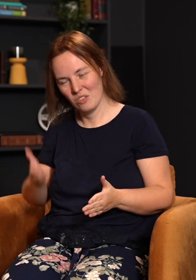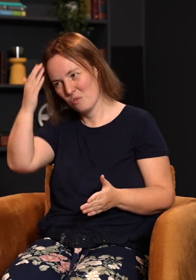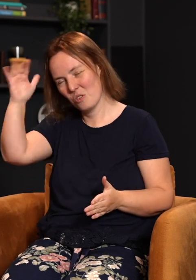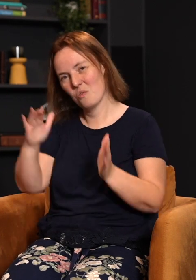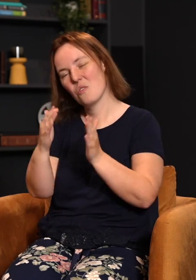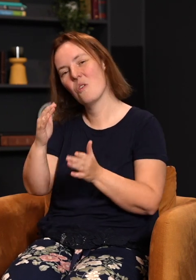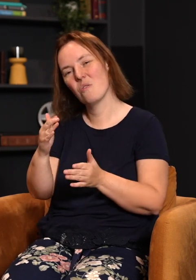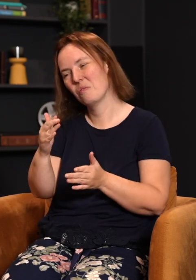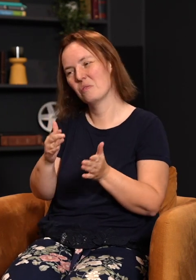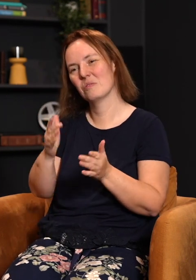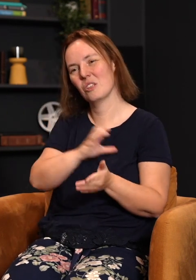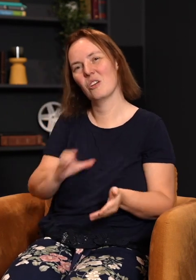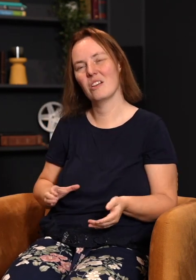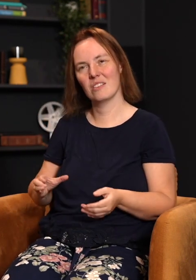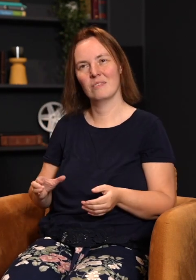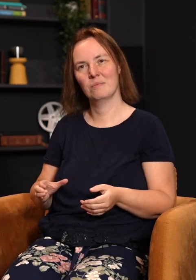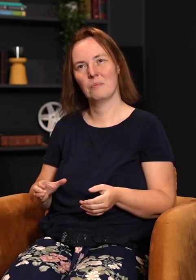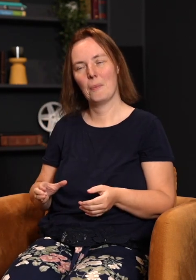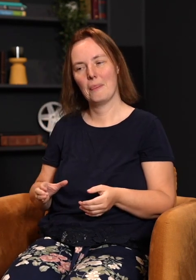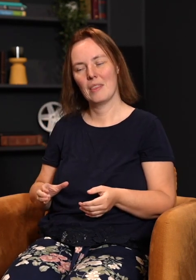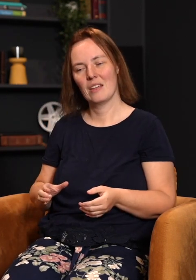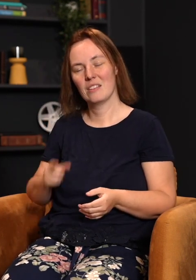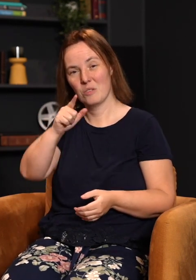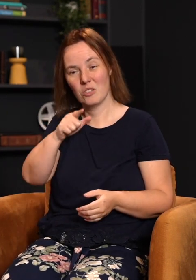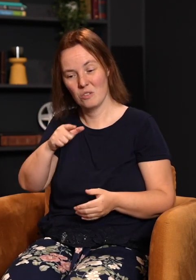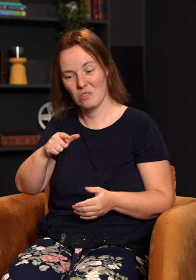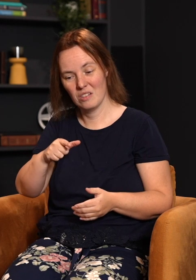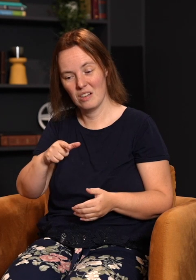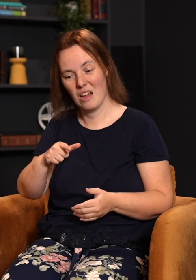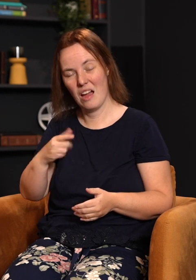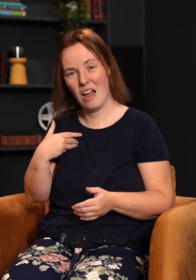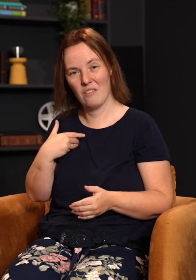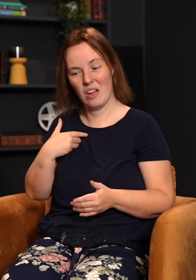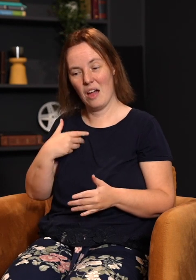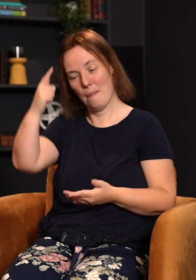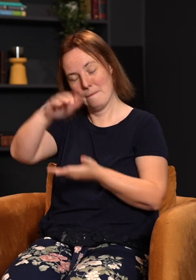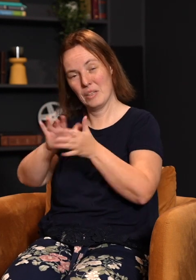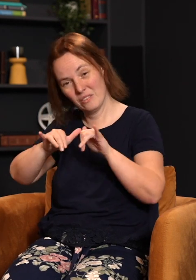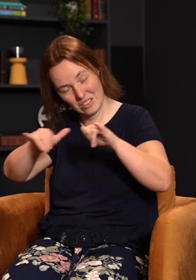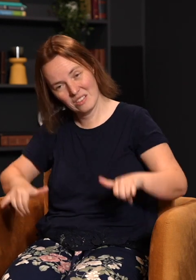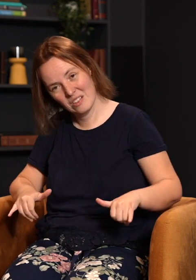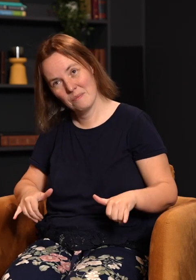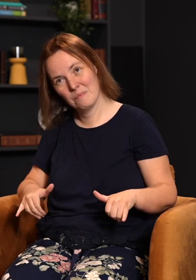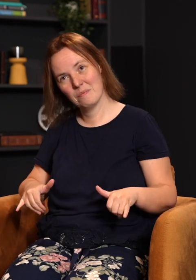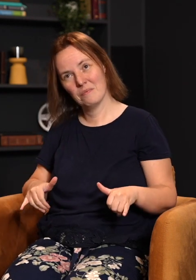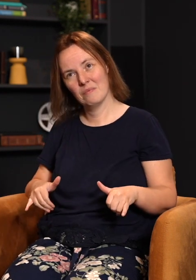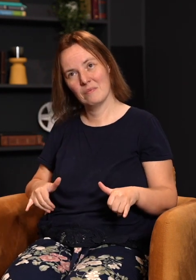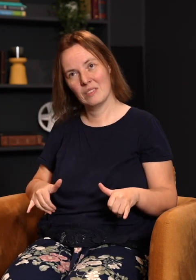but that you've just embraced a religion, is when you fall into a belief system as a professing Christian, a belief